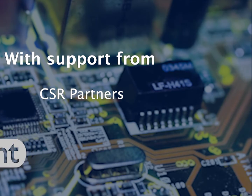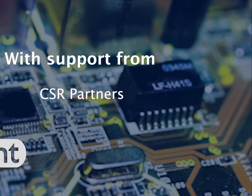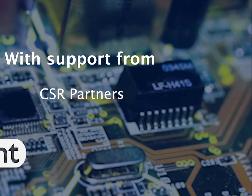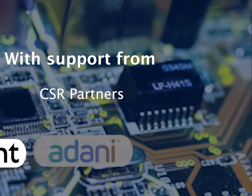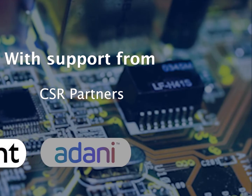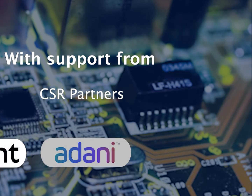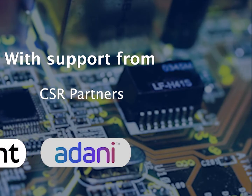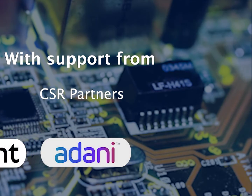error